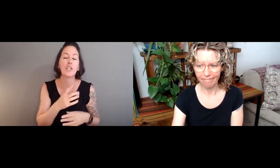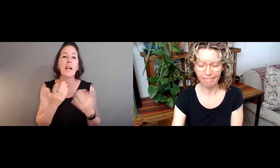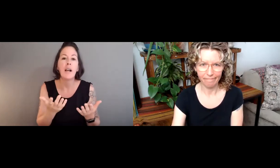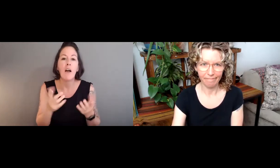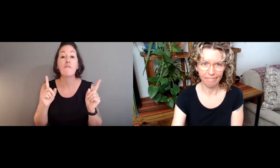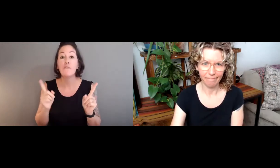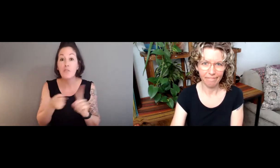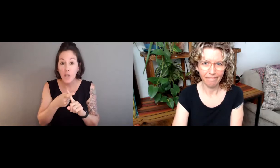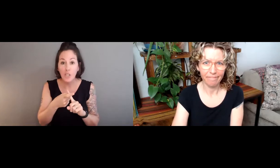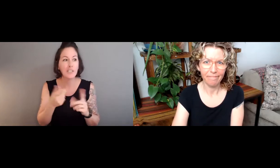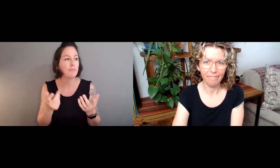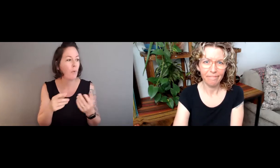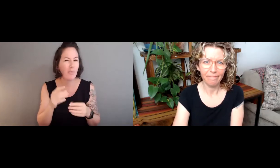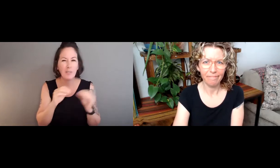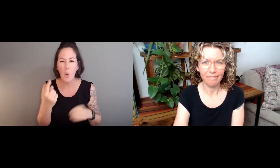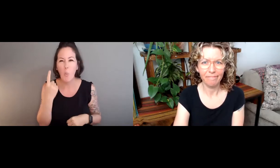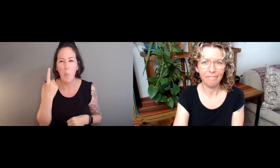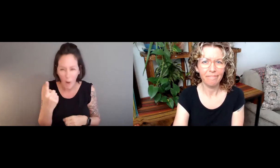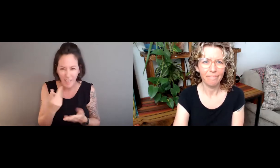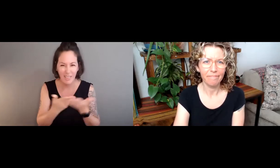share some things that was my stimulate discussion.